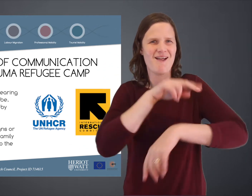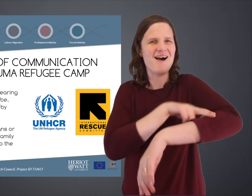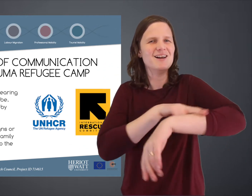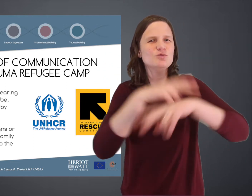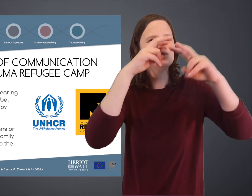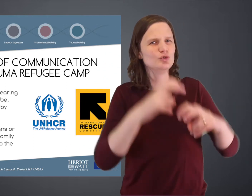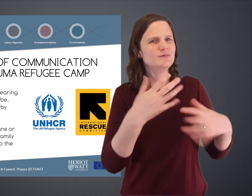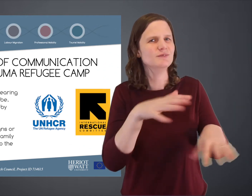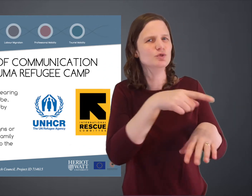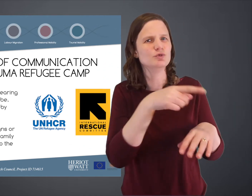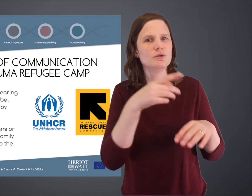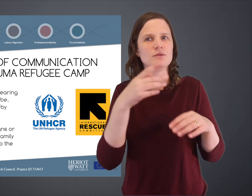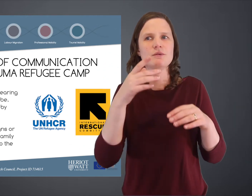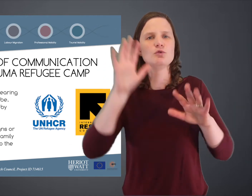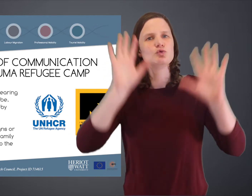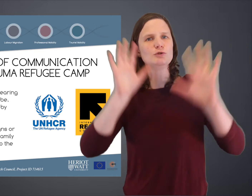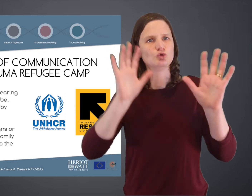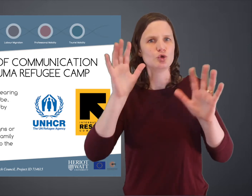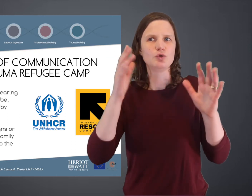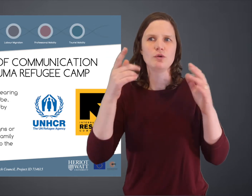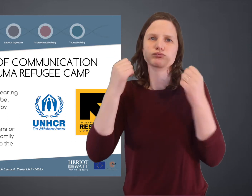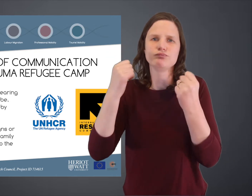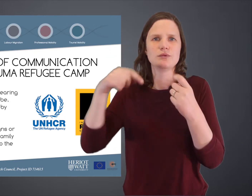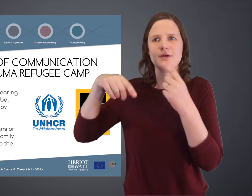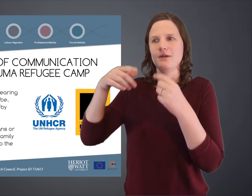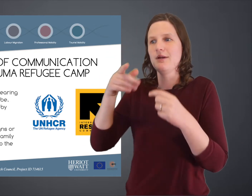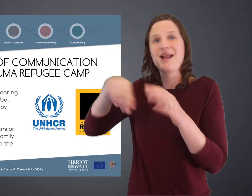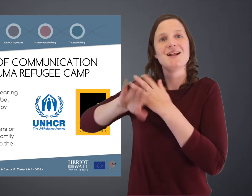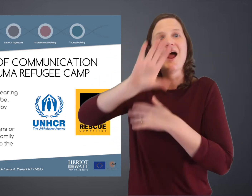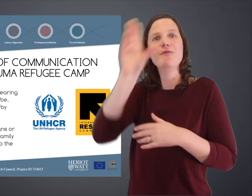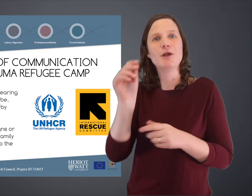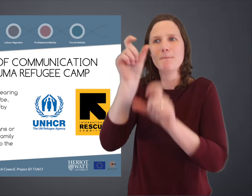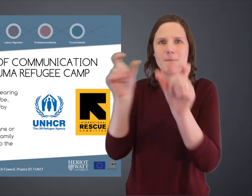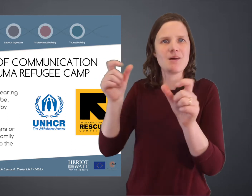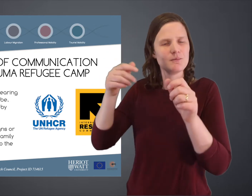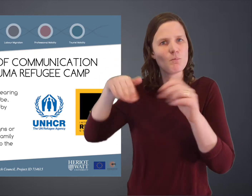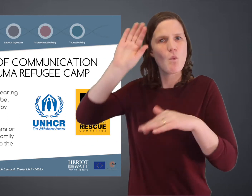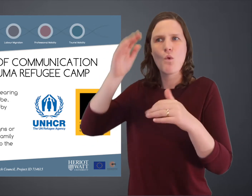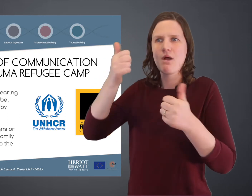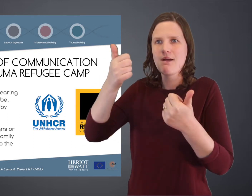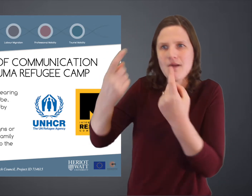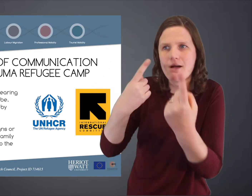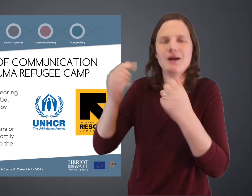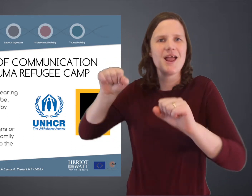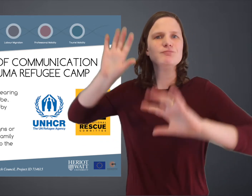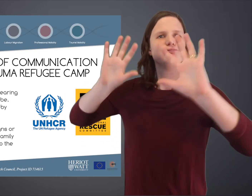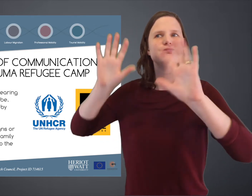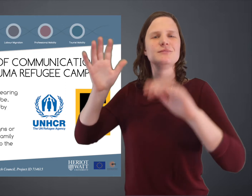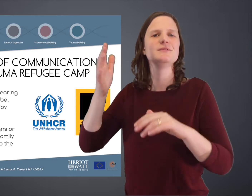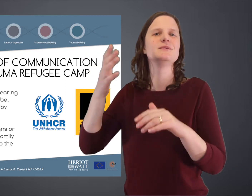there's a strong culture of gesture, as shown by Anneliese Cooster's research. And in Africa, people are more used to